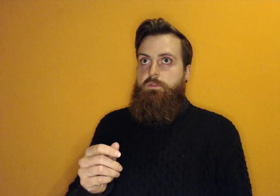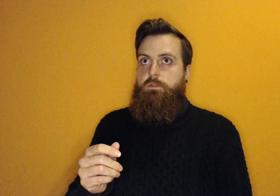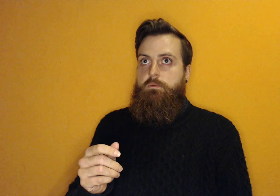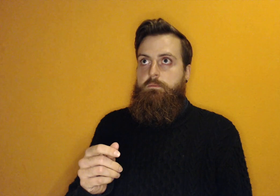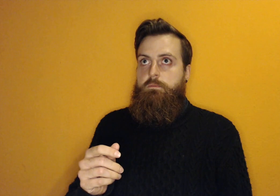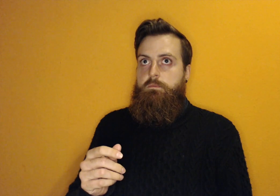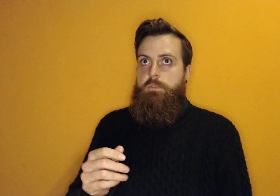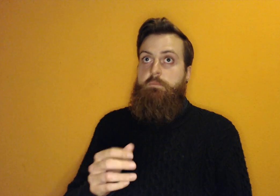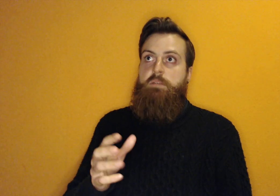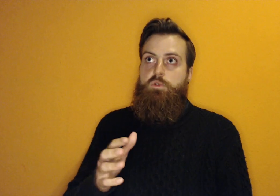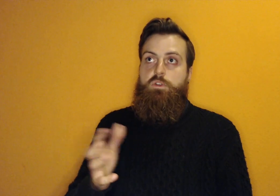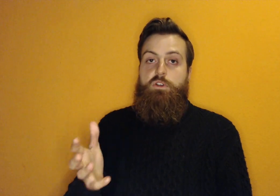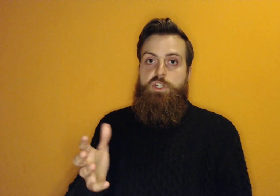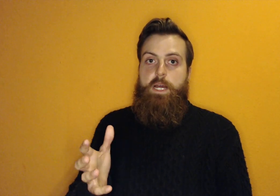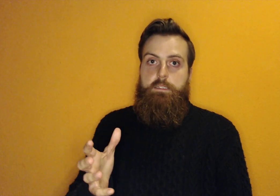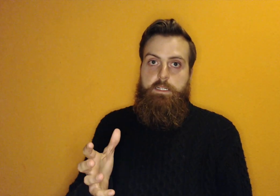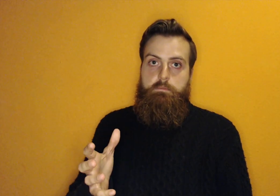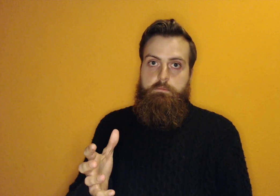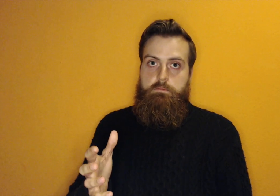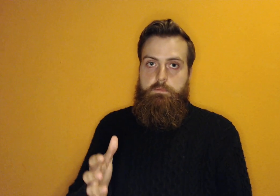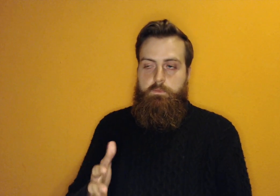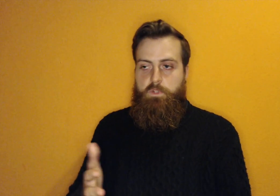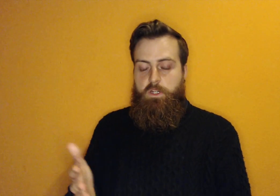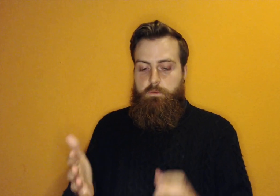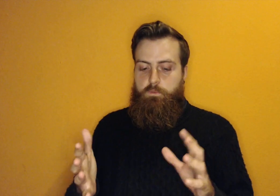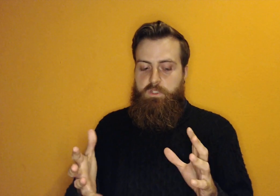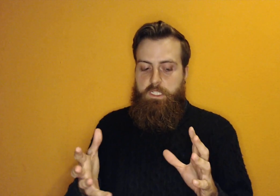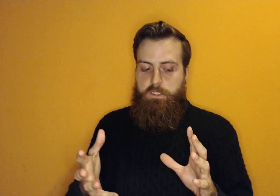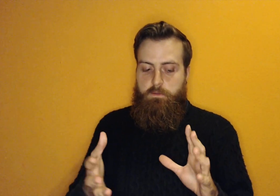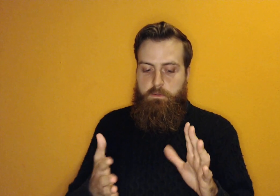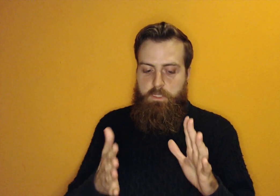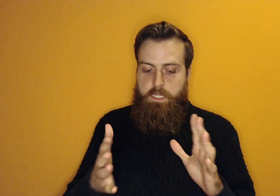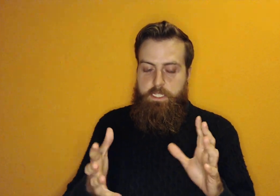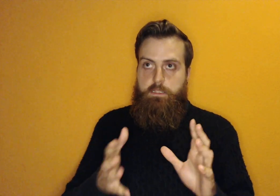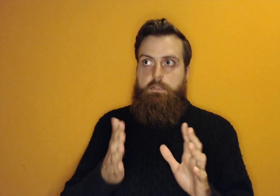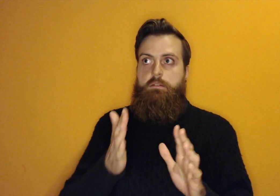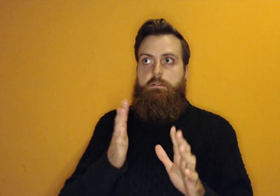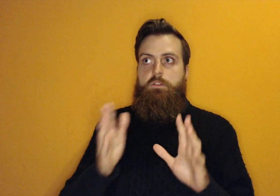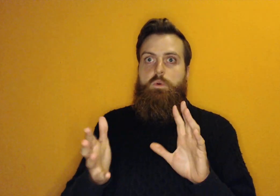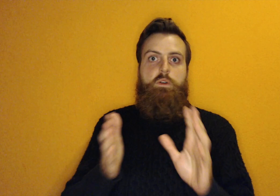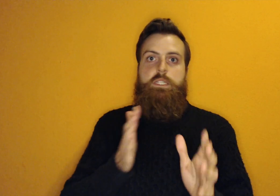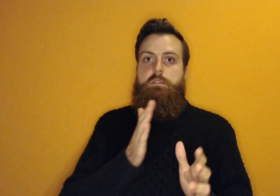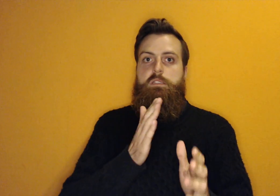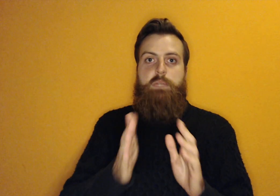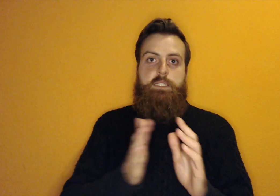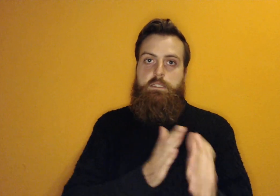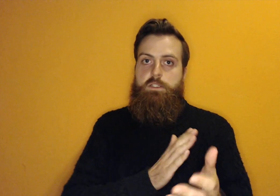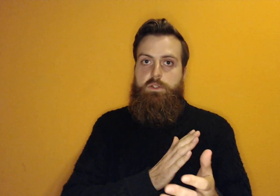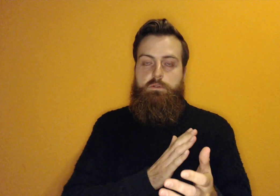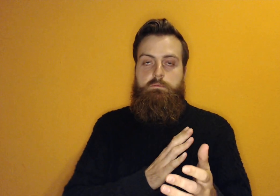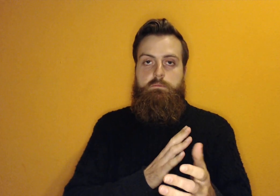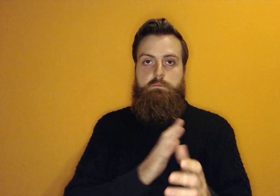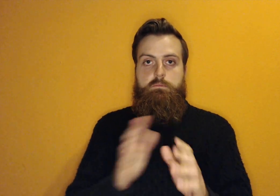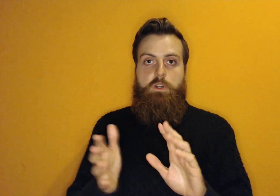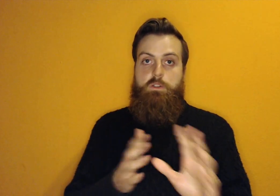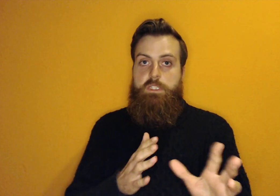sometimes called non-duality, you know, which is the idea that the world isn't split into concepts.